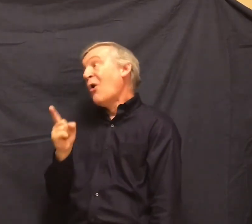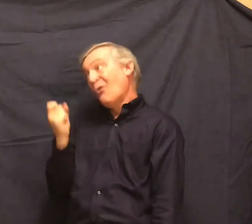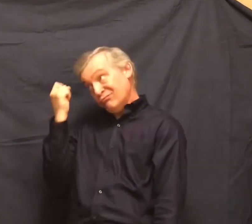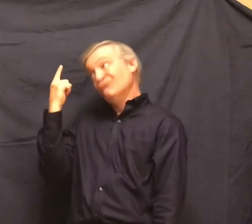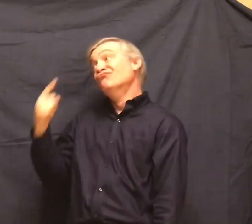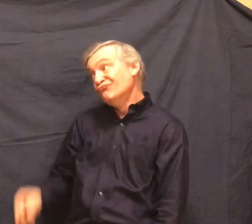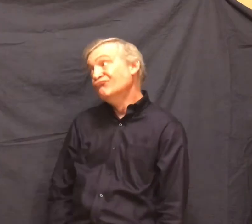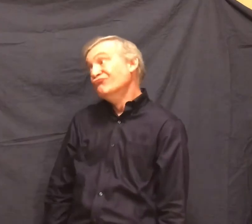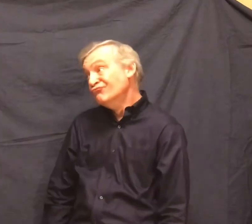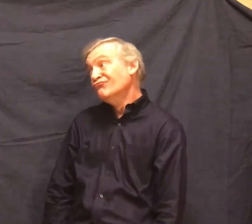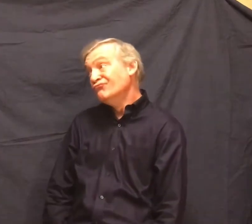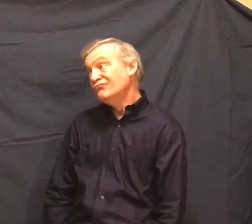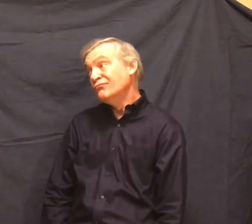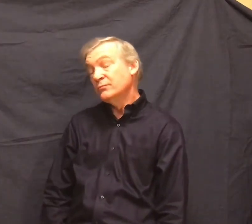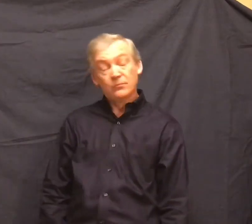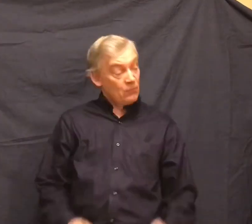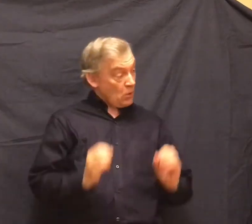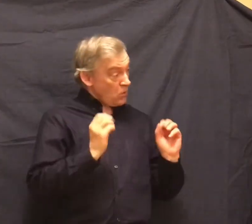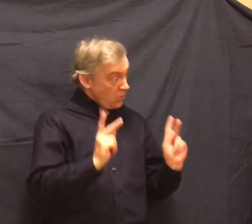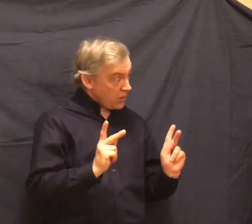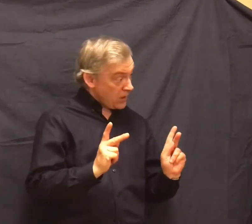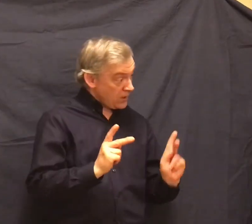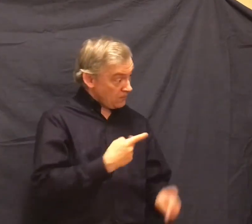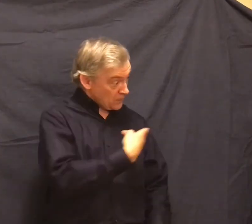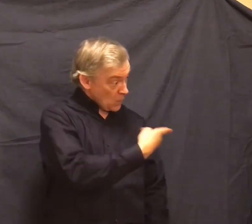Okay. Now, when we go in to see the boss, what you going to do?